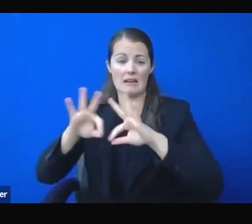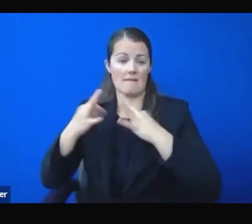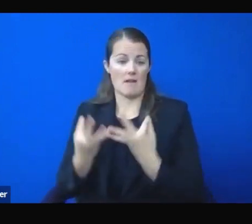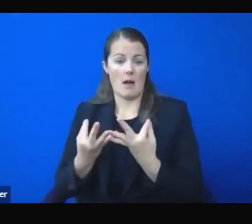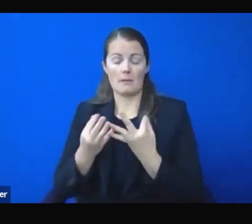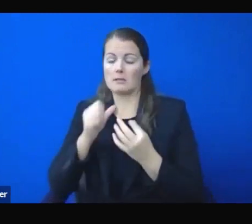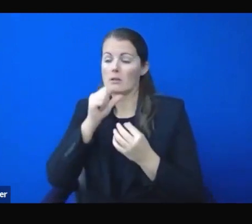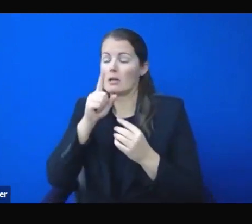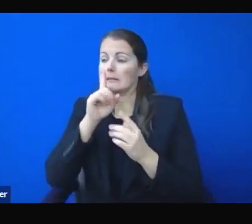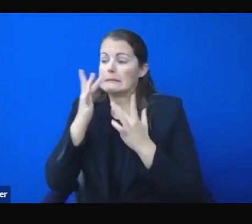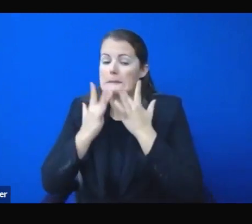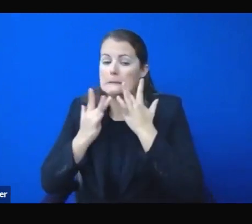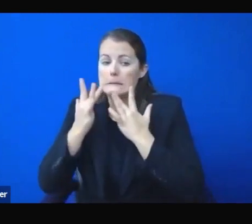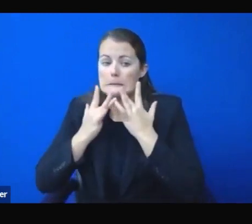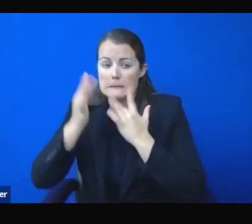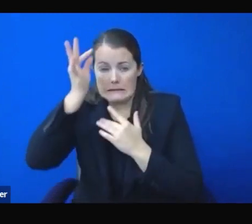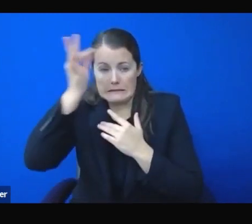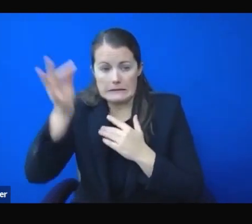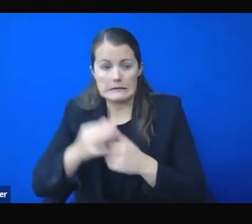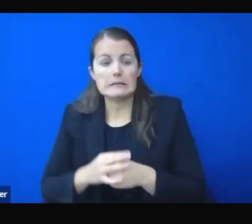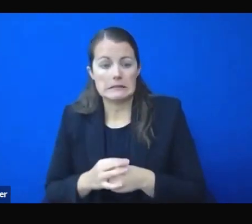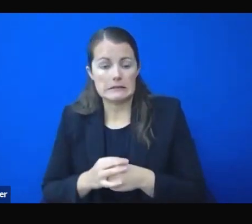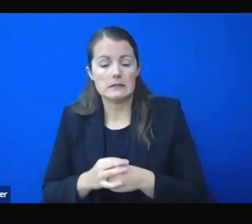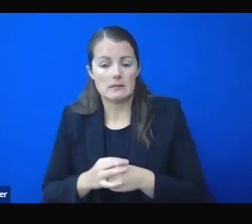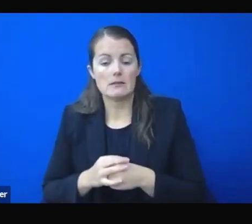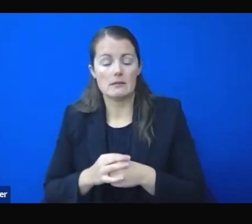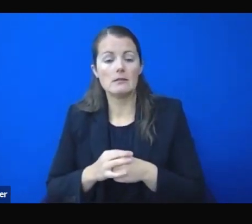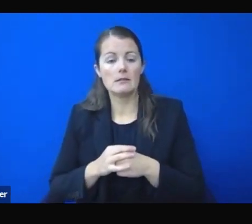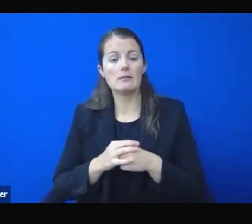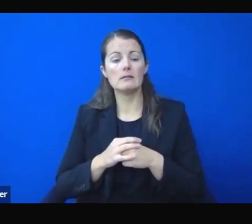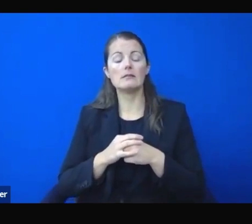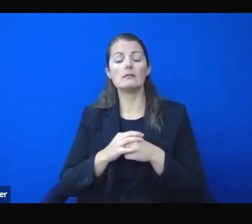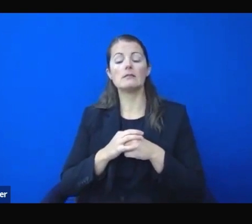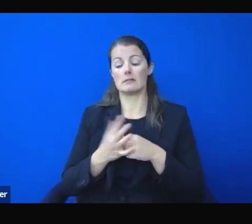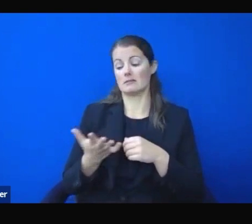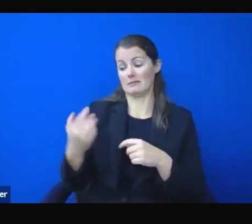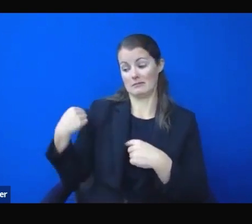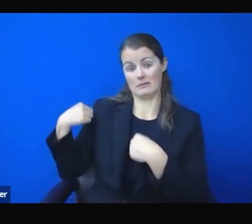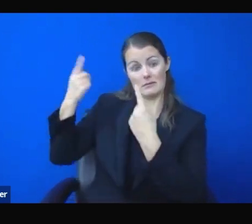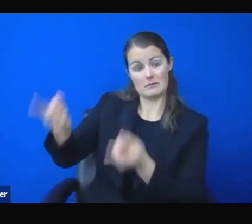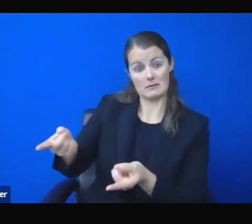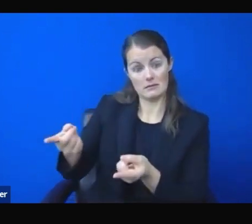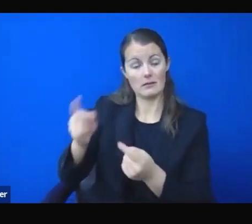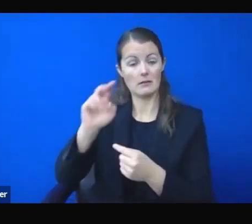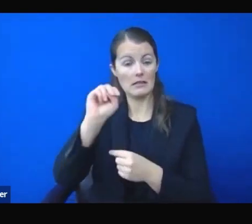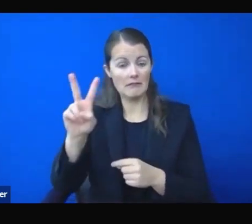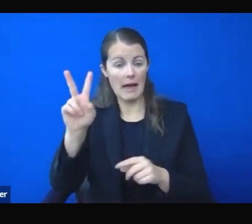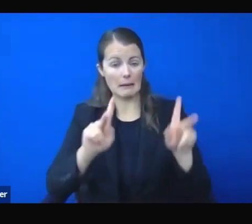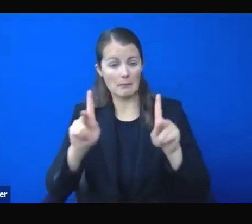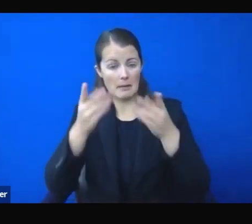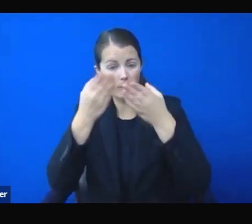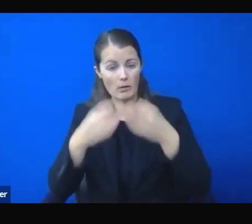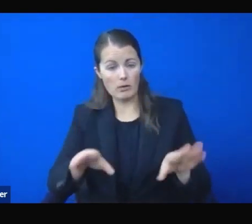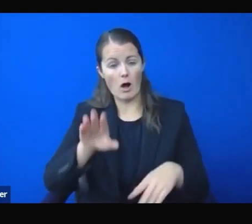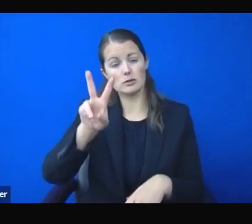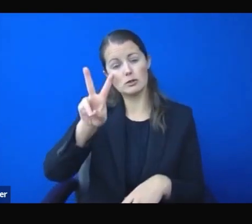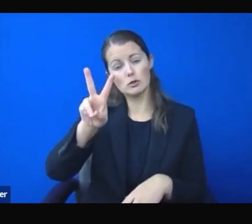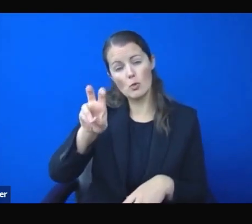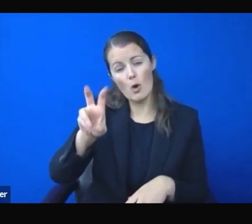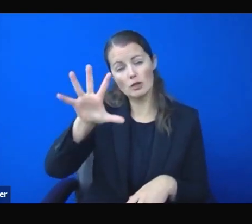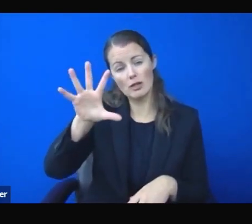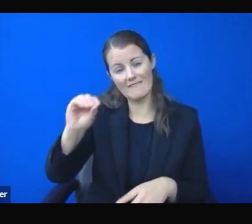Nevada lost 250,000 jobs, a quarter of a million jobs, reaching an unemployment rate of 30